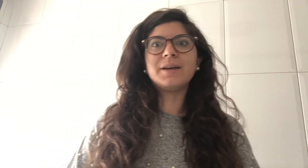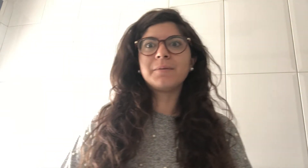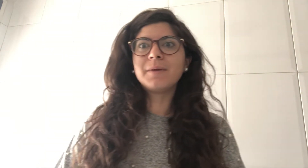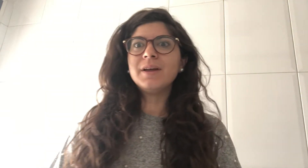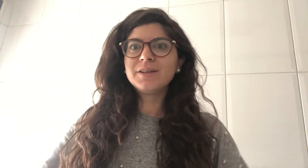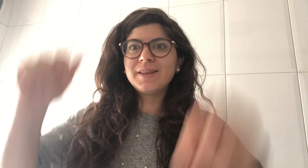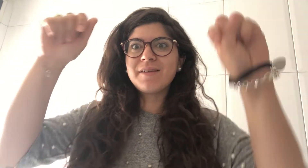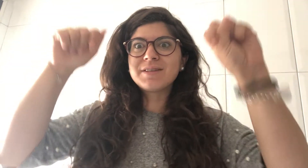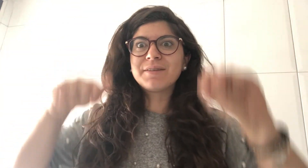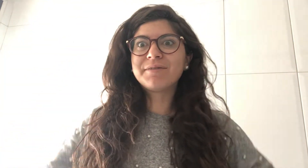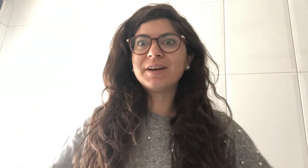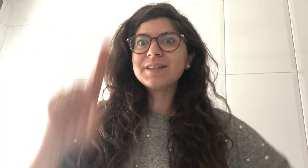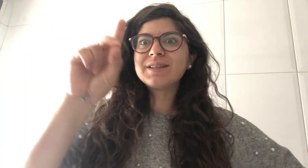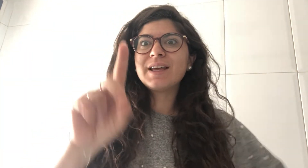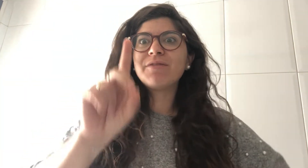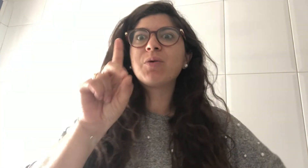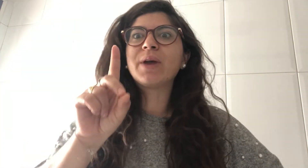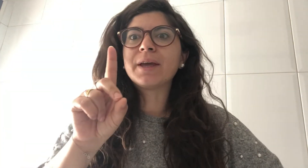today is the first day of the week